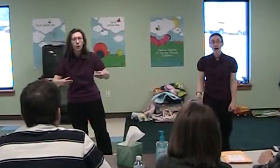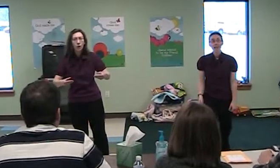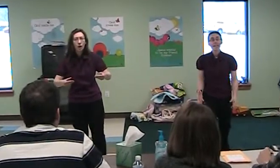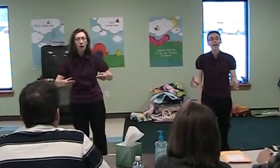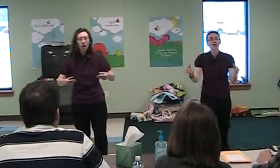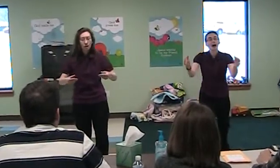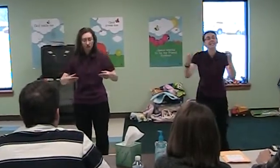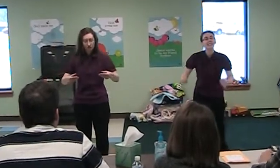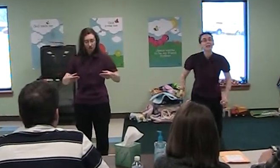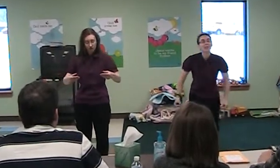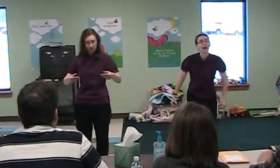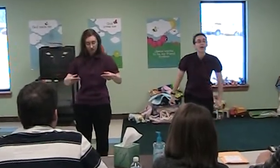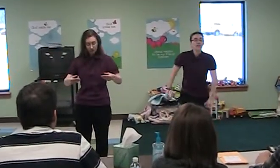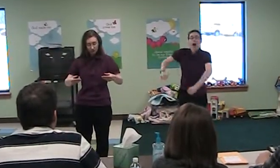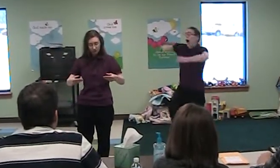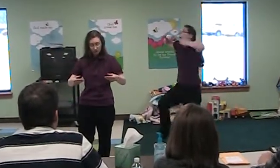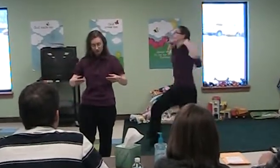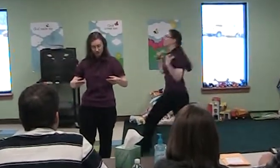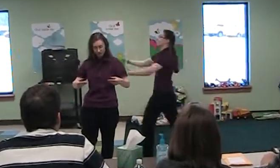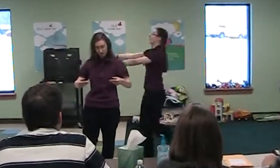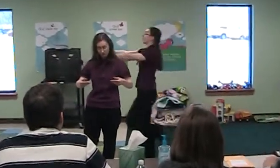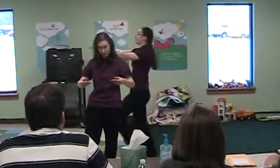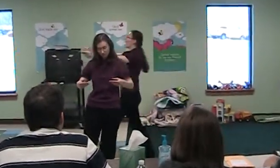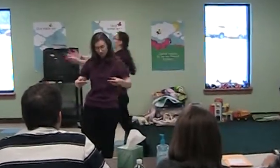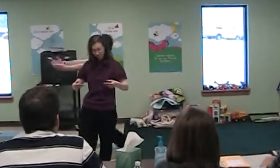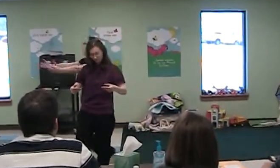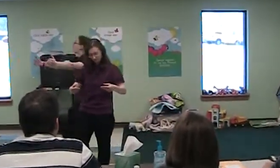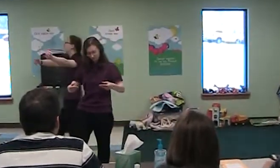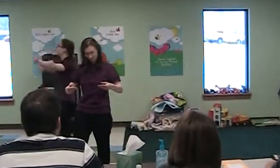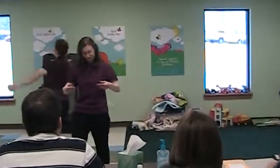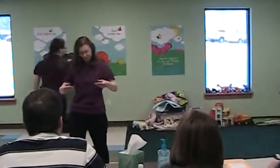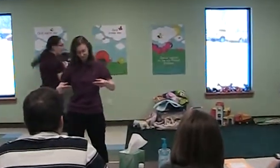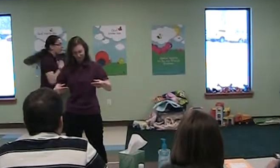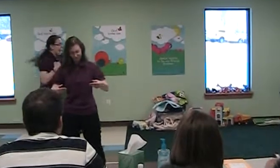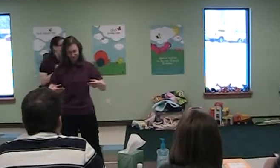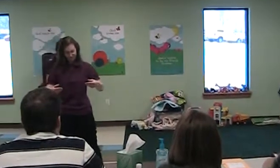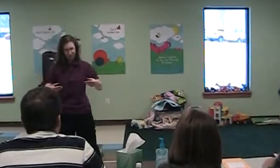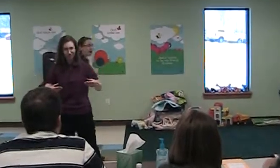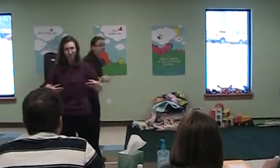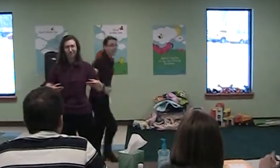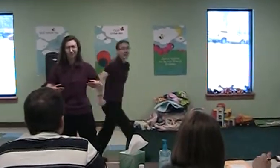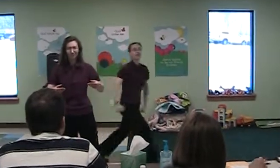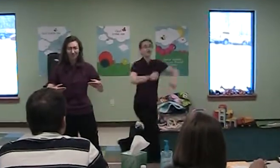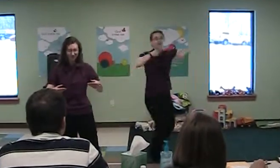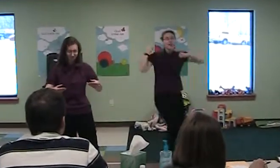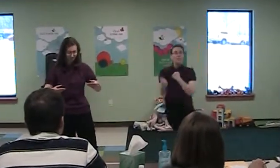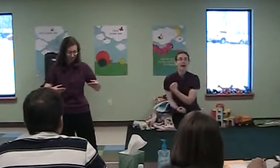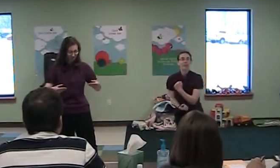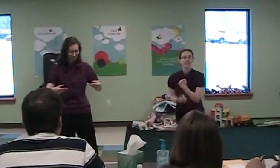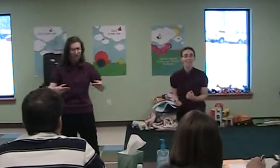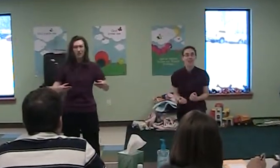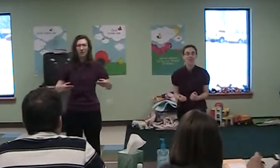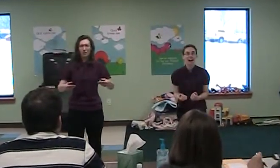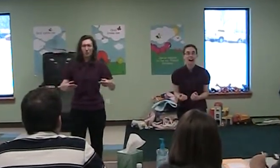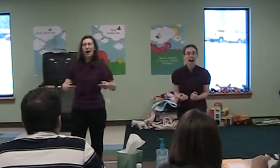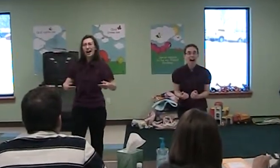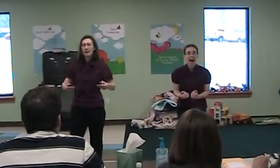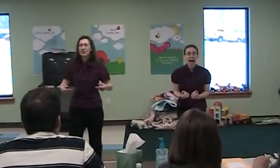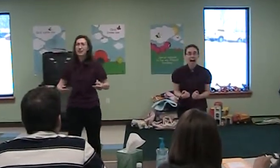He write it himself. Christopher Knumbo, his own handwriting, write by himself. Well, I have seen